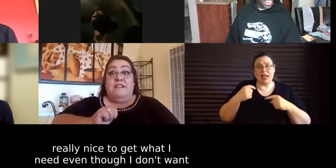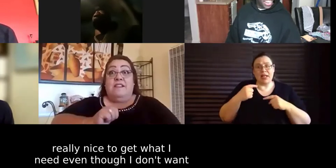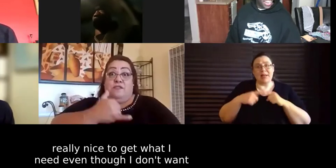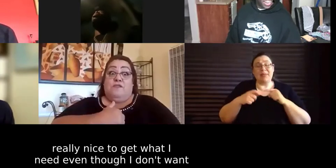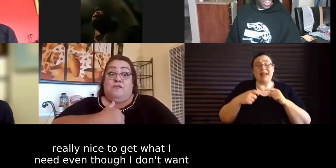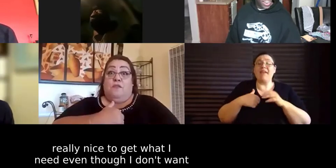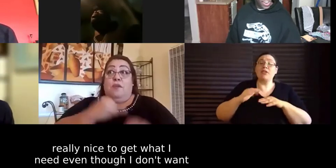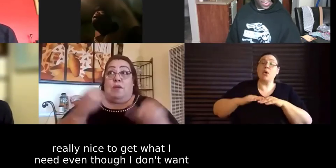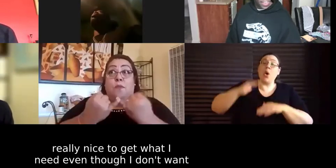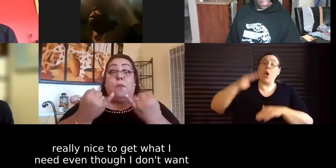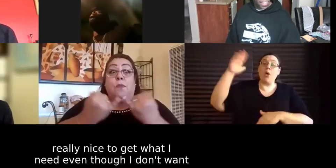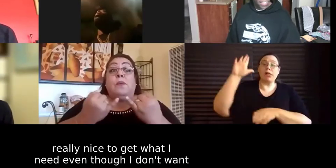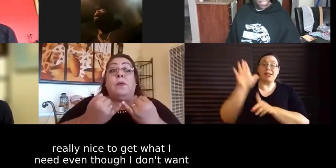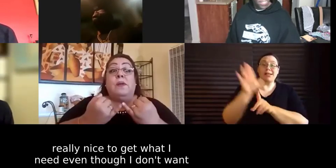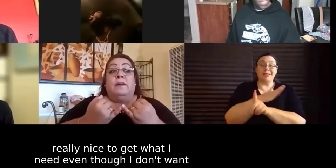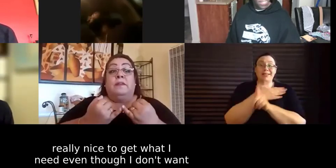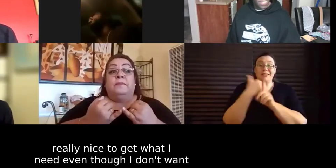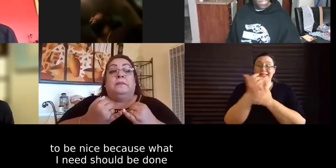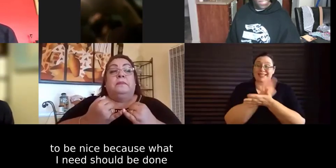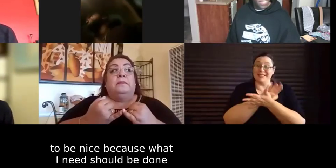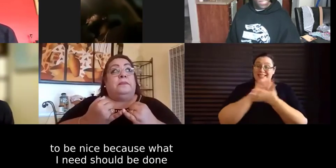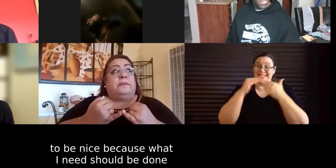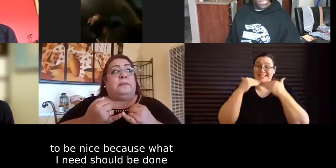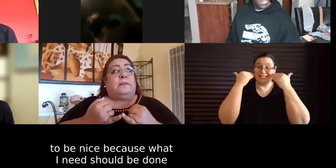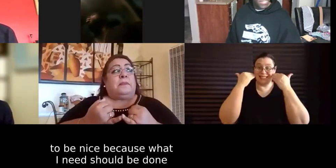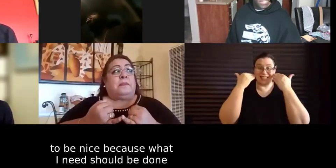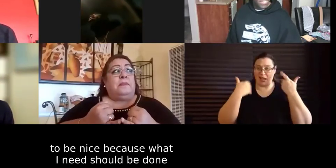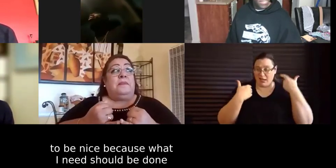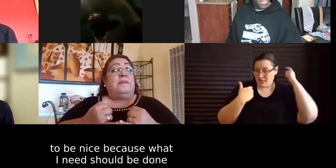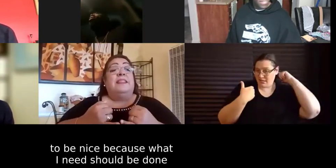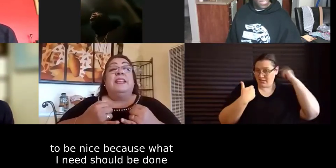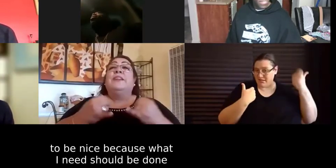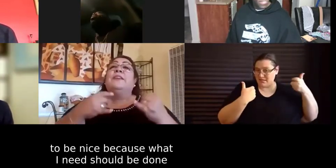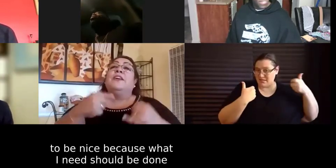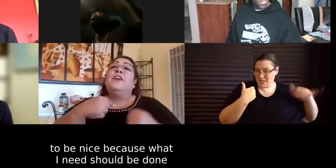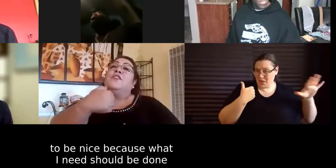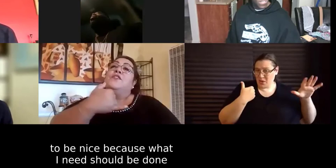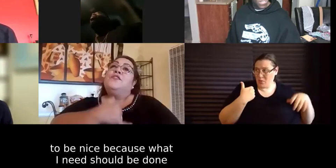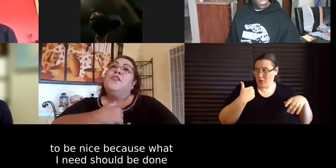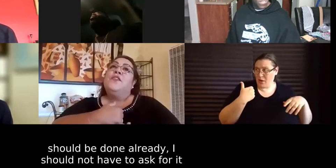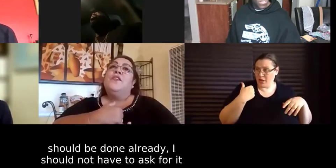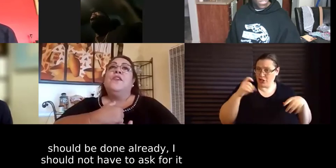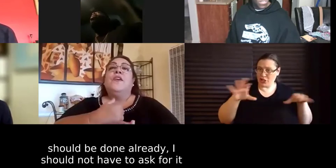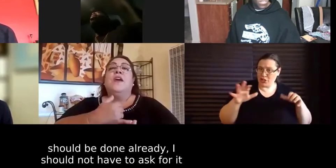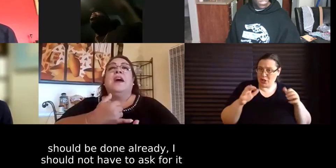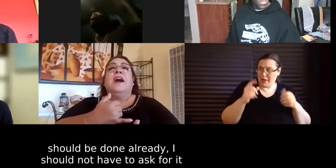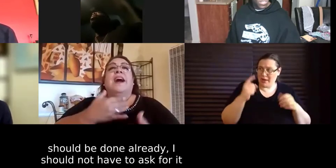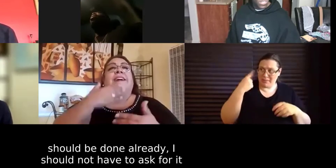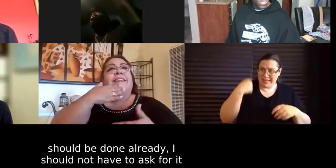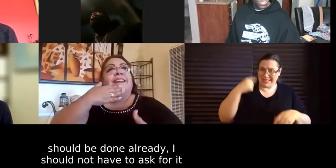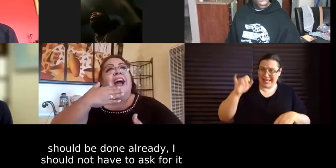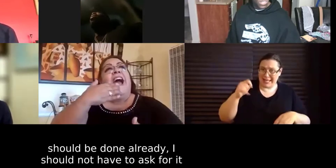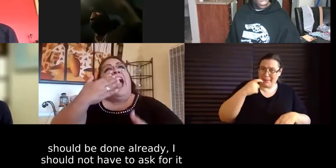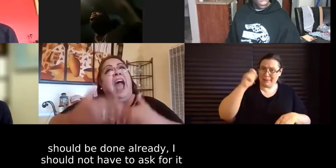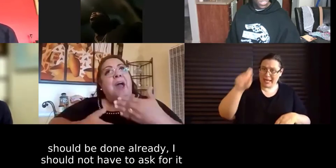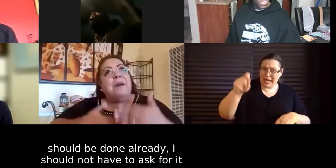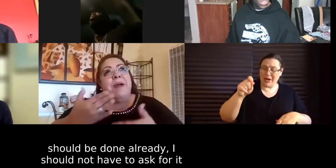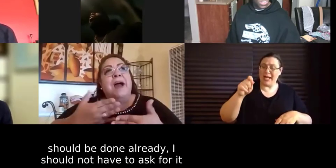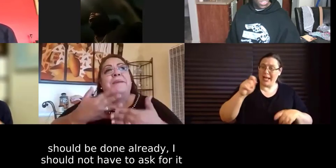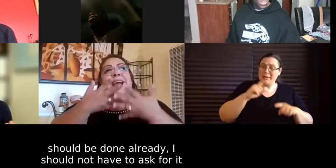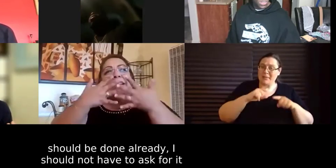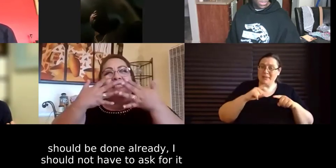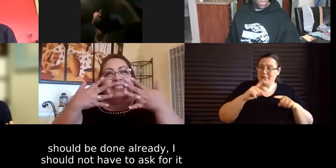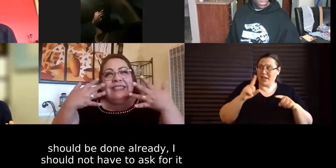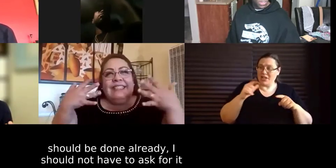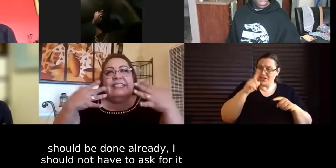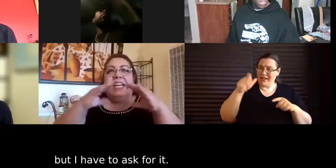to get what i need even though i don't want to be nice because what i need should be done like it should be done already i shouldn't